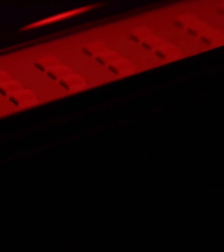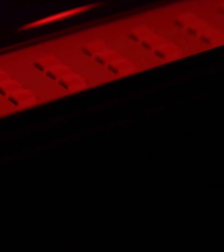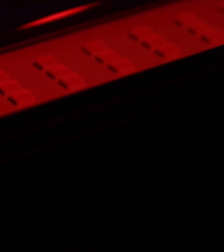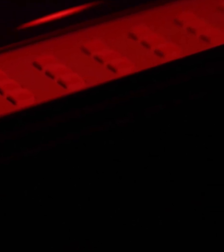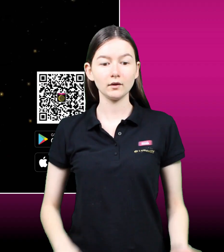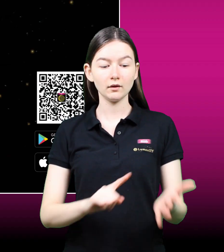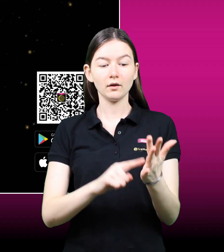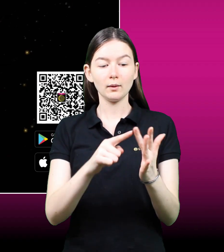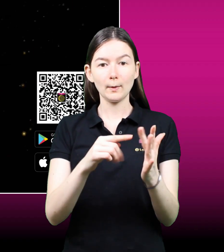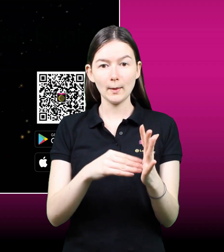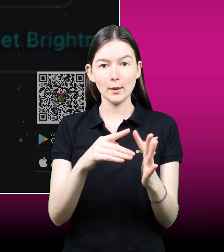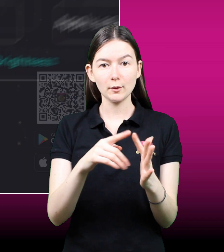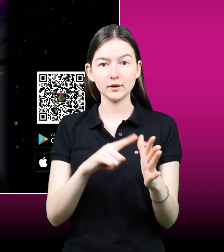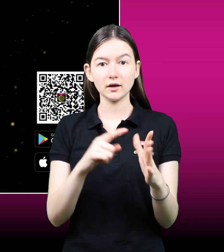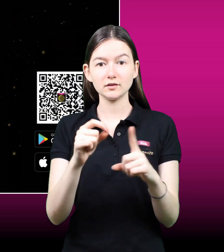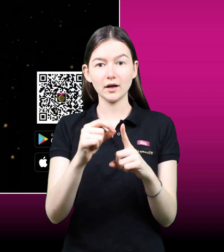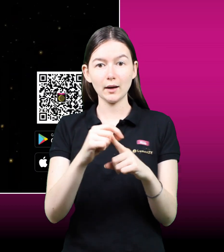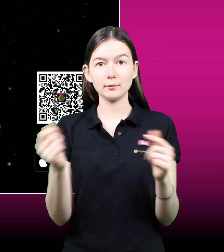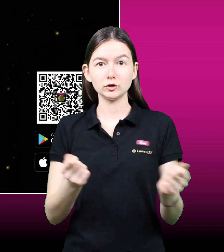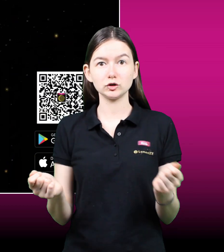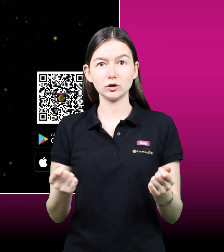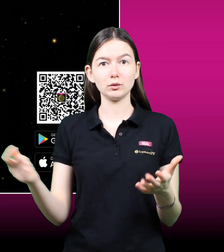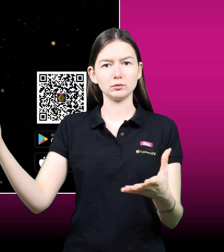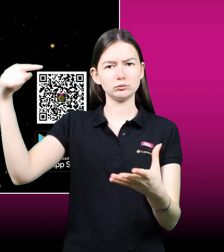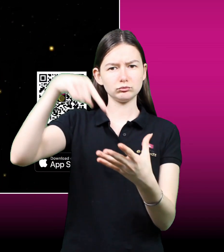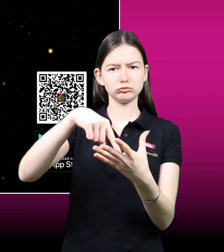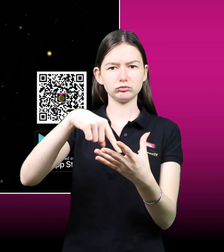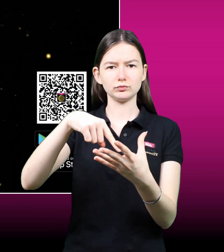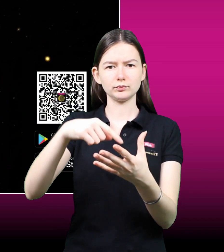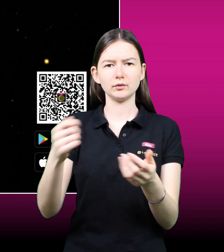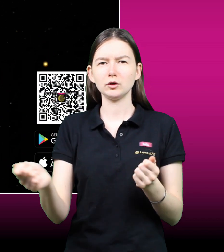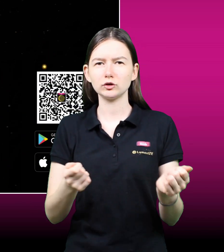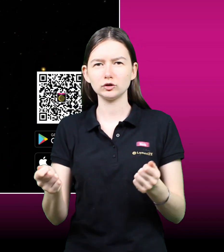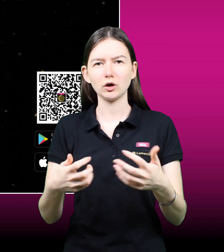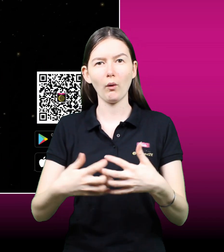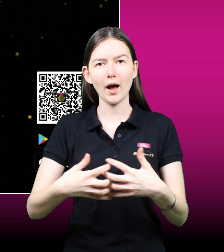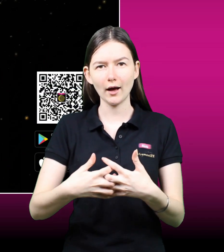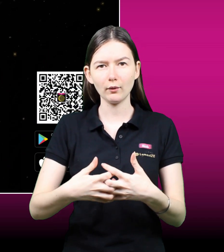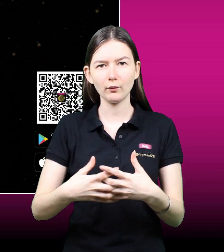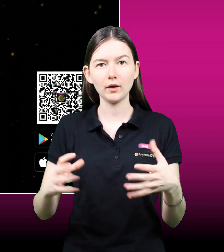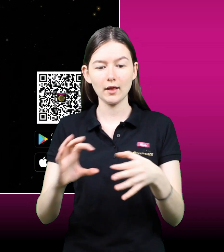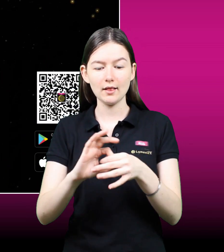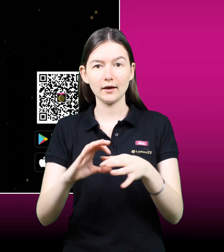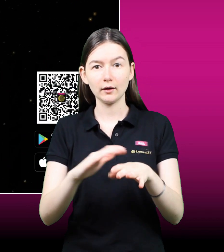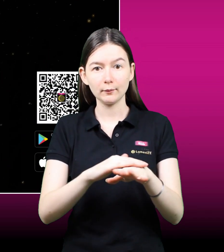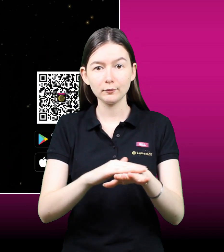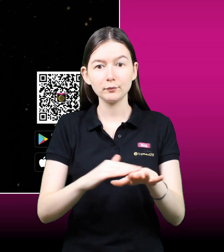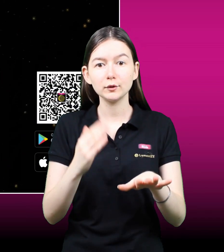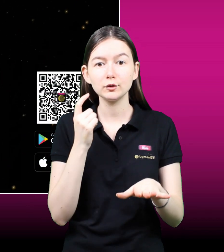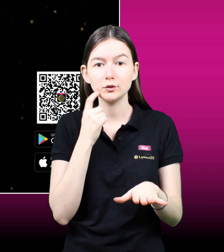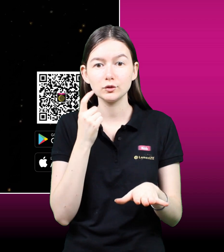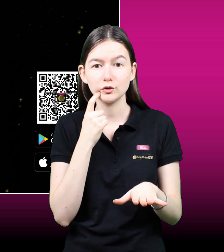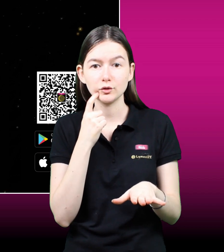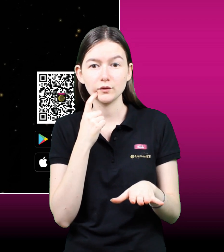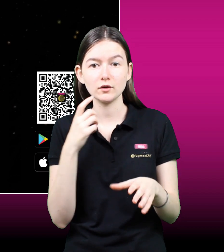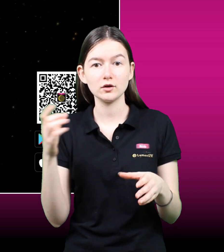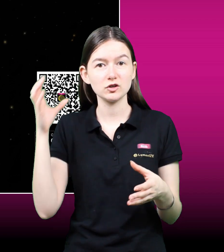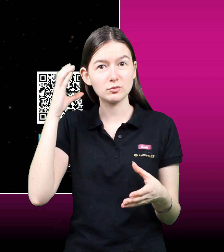The Luminize app puts control directly into your hands. Luminize devices are controlled via Bluetooth, through your